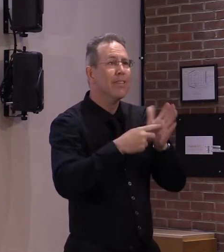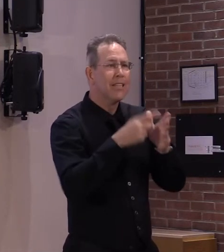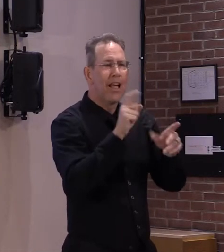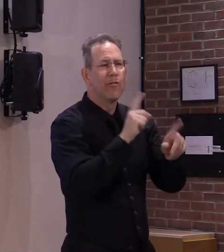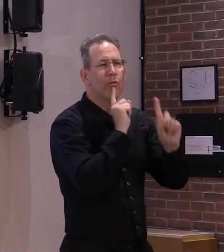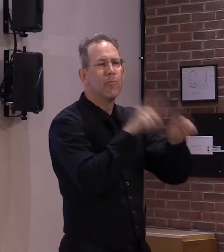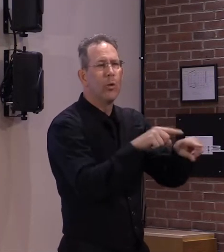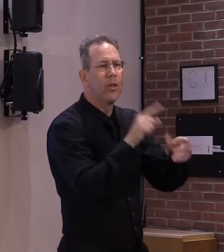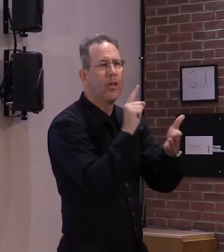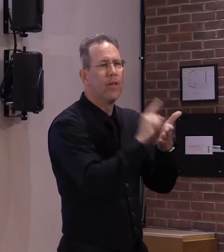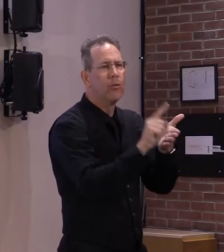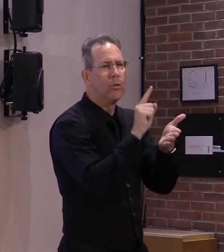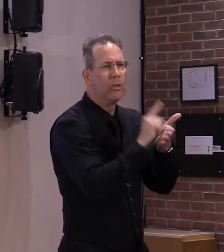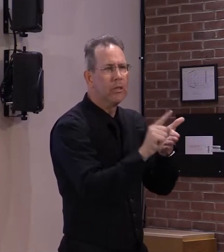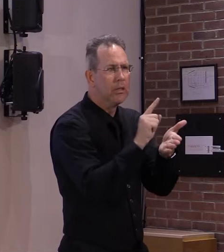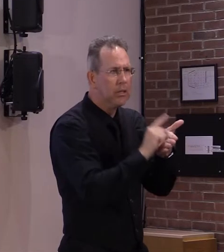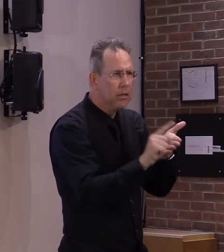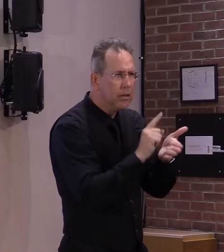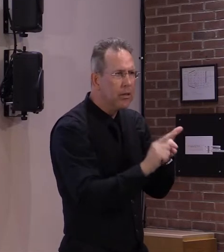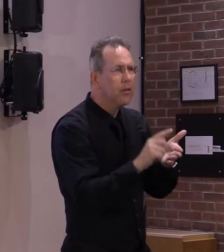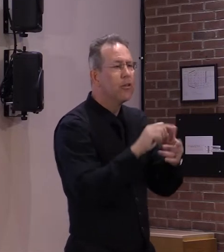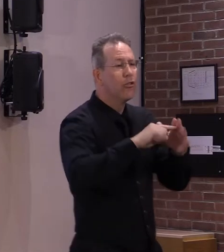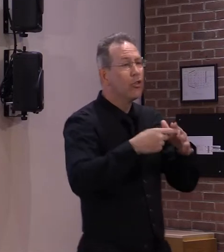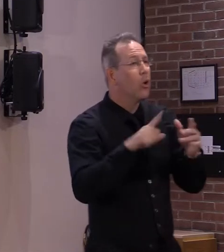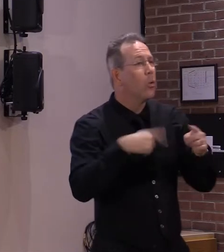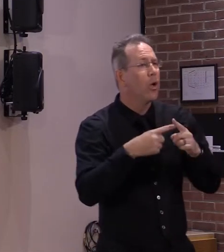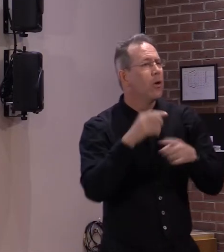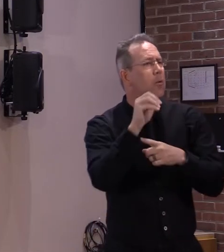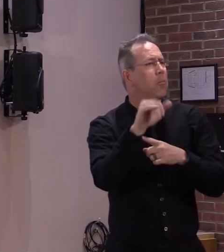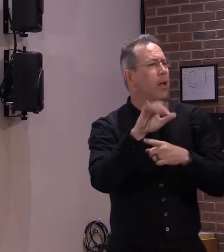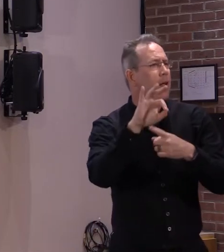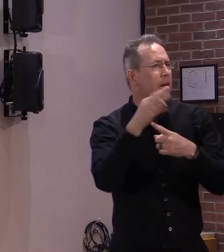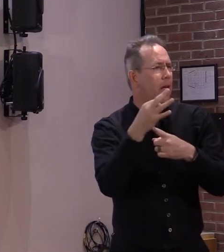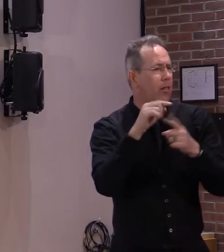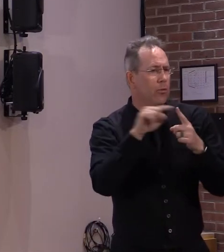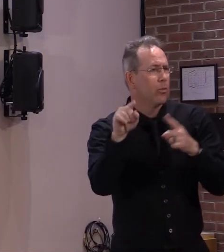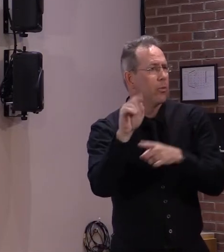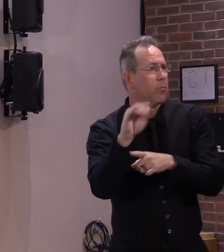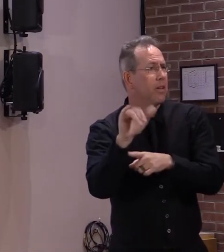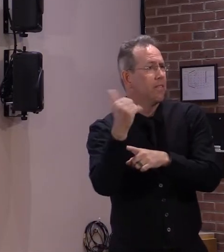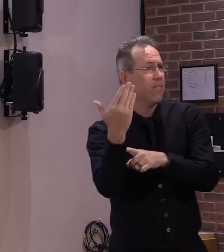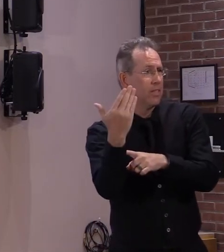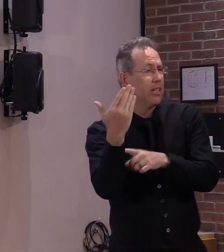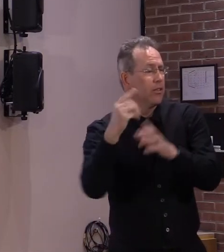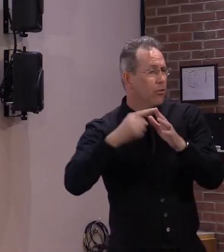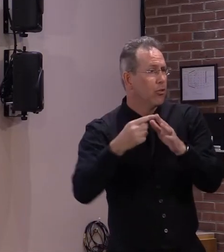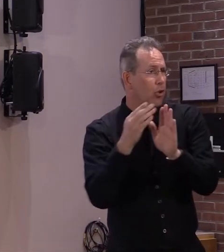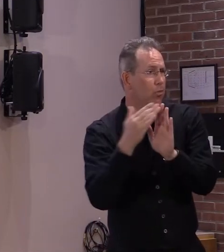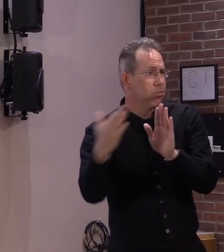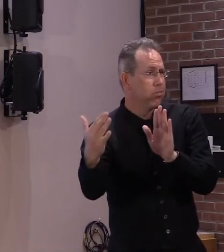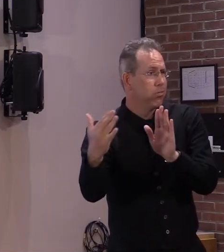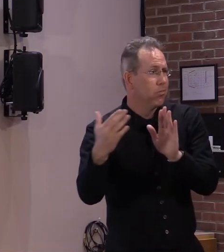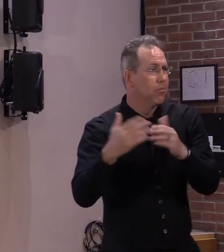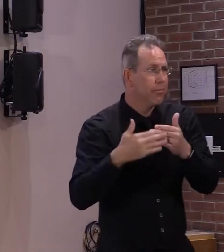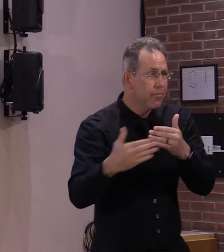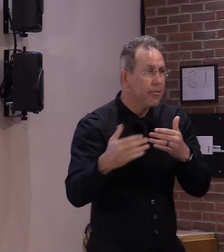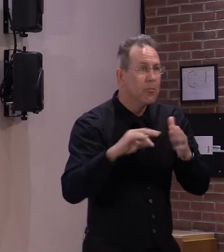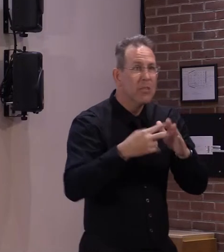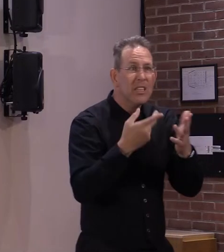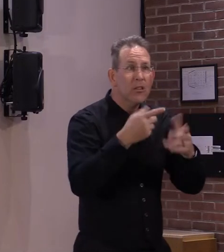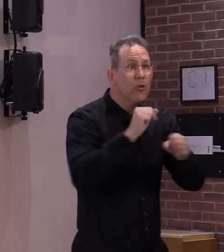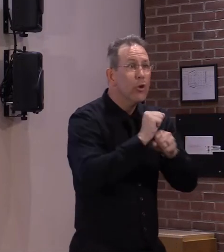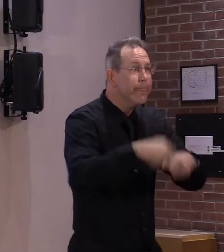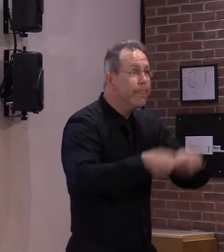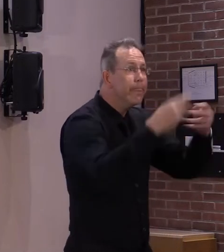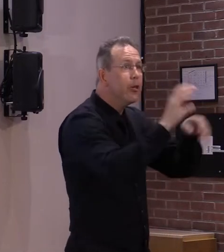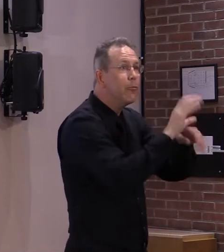9th through the 15th, and claimants will need to report those job contacts to the Department the following week when they file their claim in order